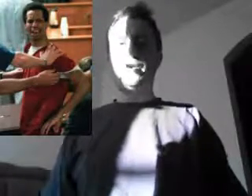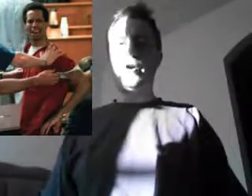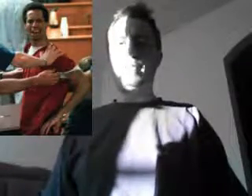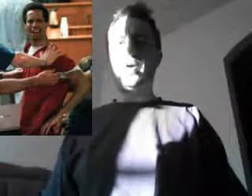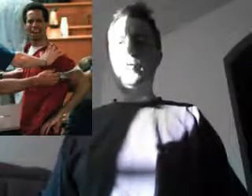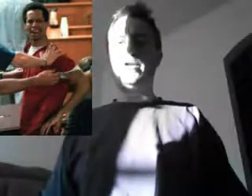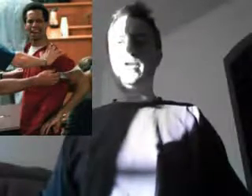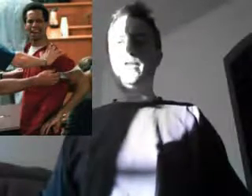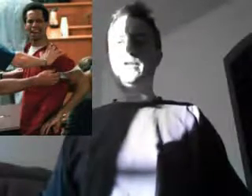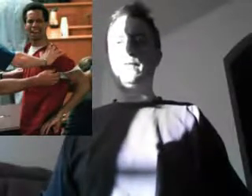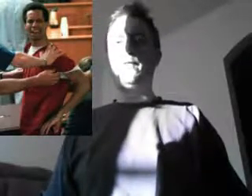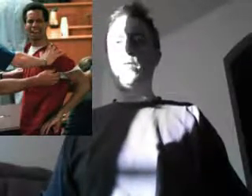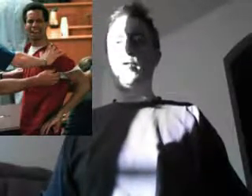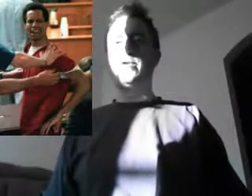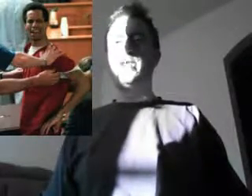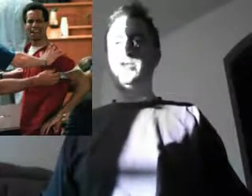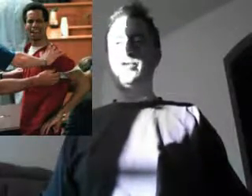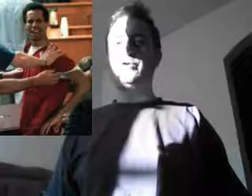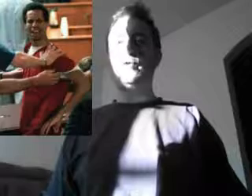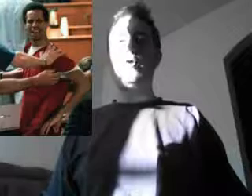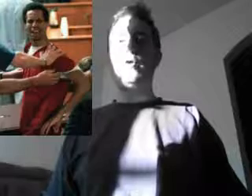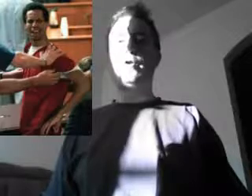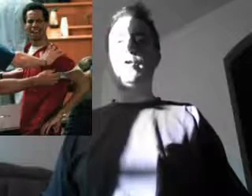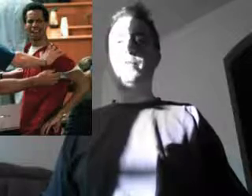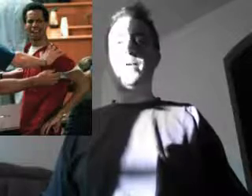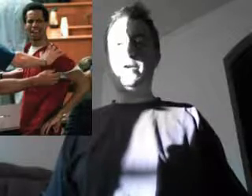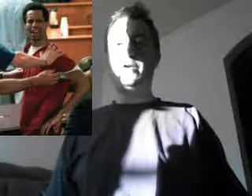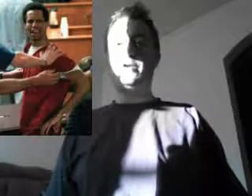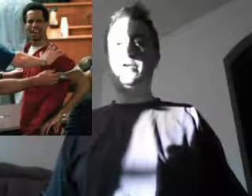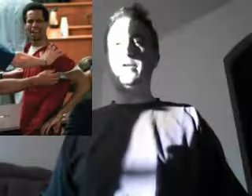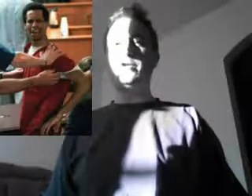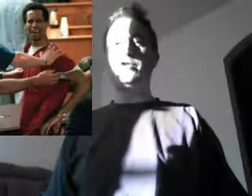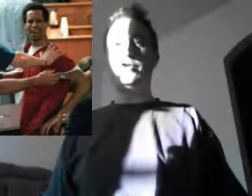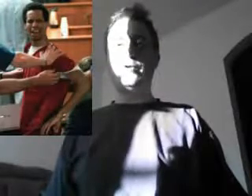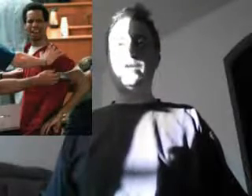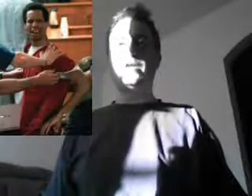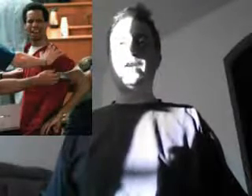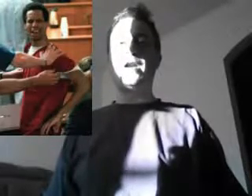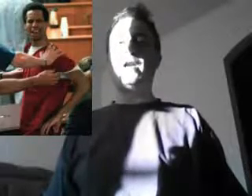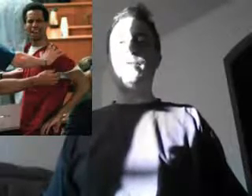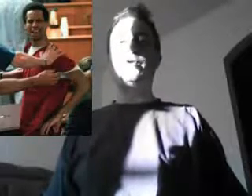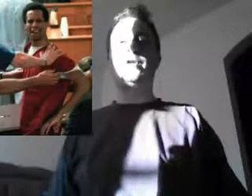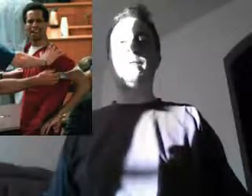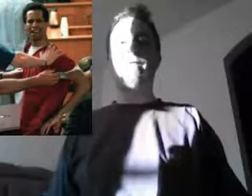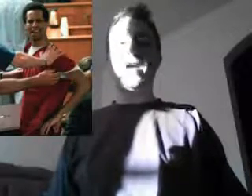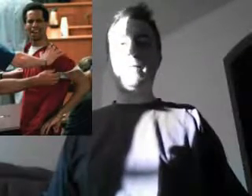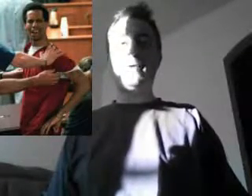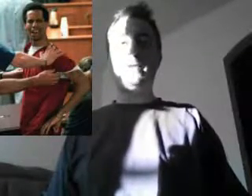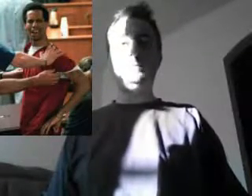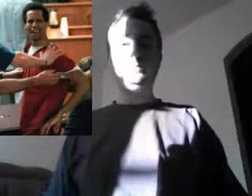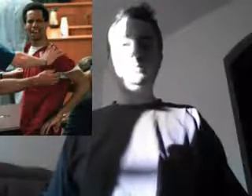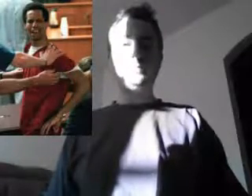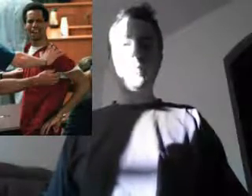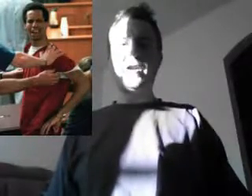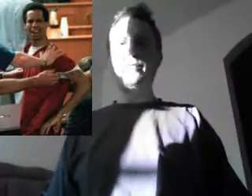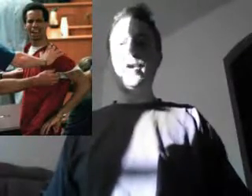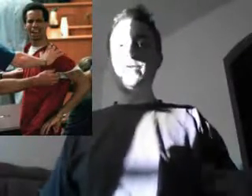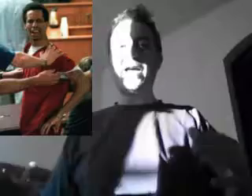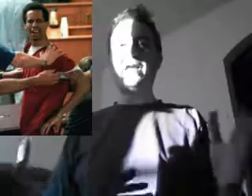on memories of his former teachers or peers and students and neighbors and family. And if they're dead,